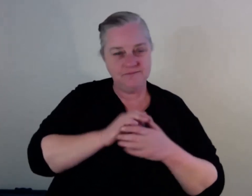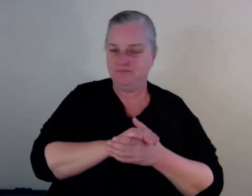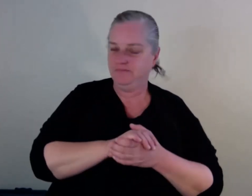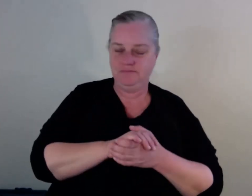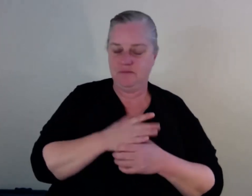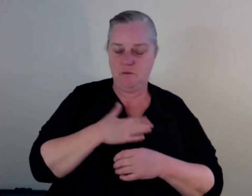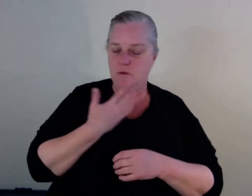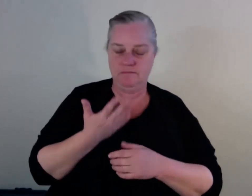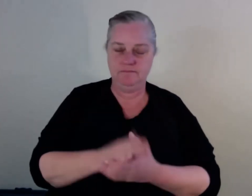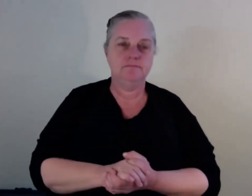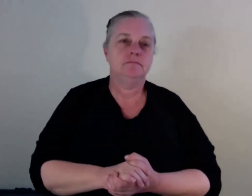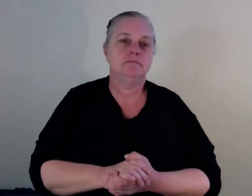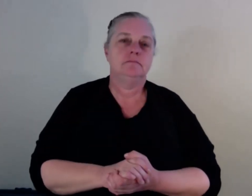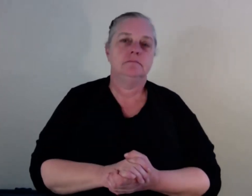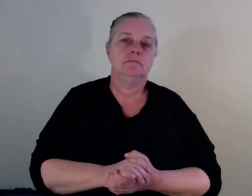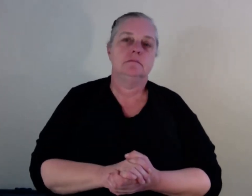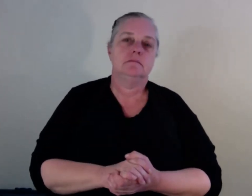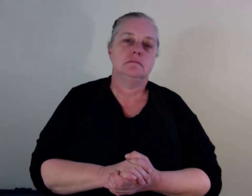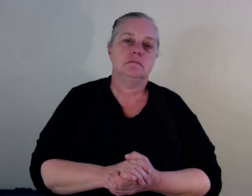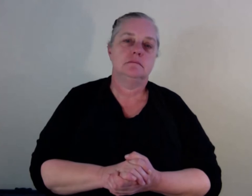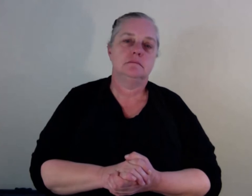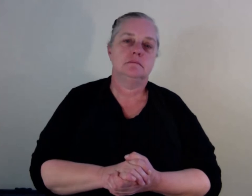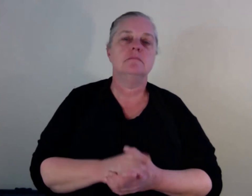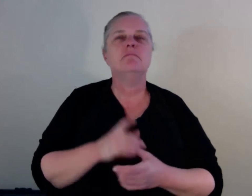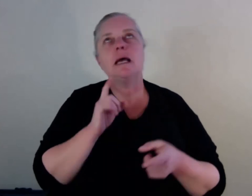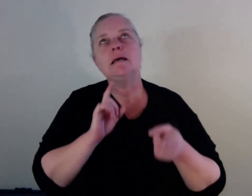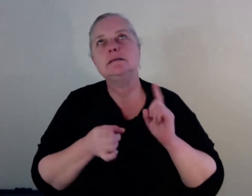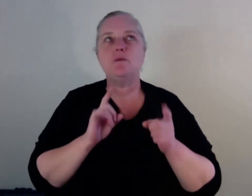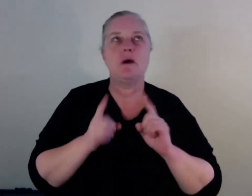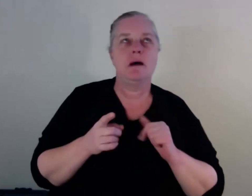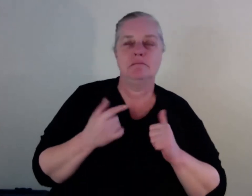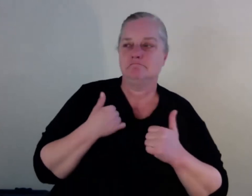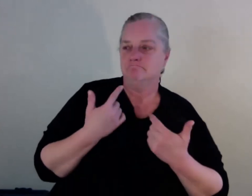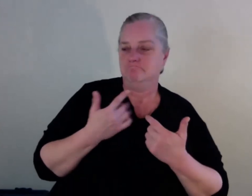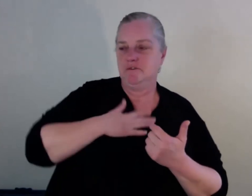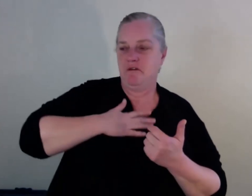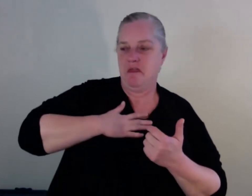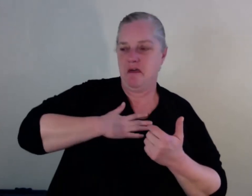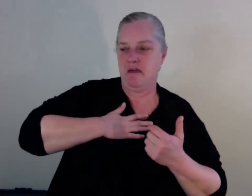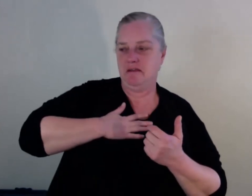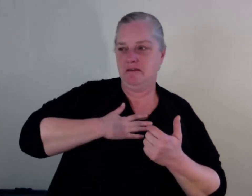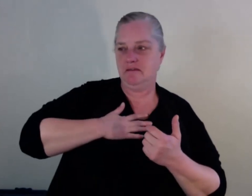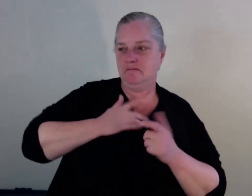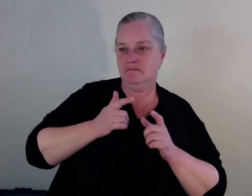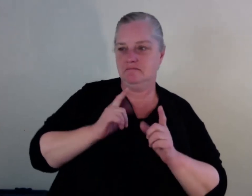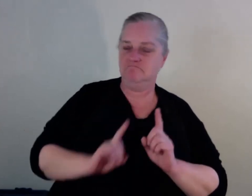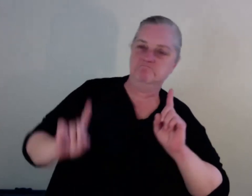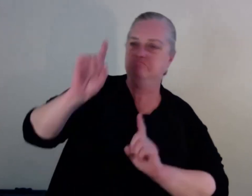I can have some problems with authority. Yes, I'm a person who has also spent a lot of time in prison, and I